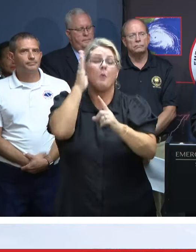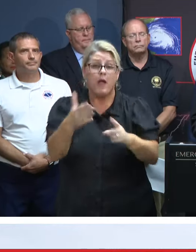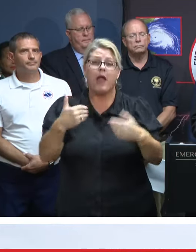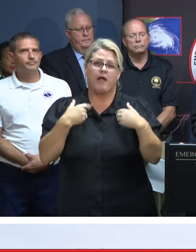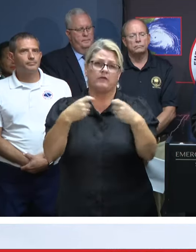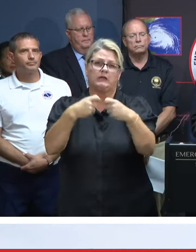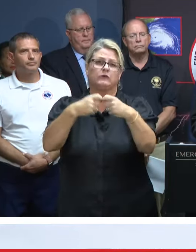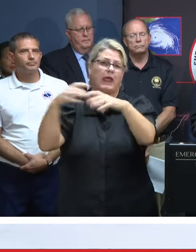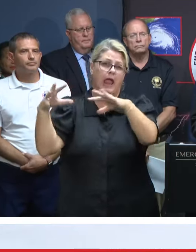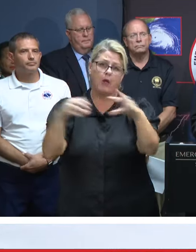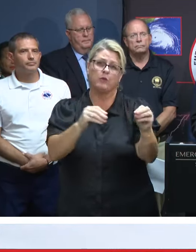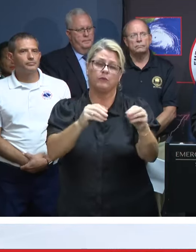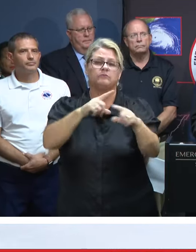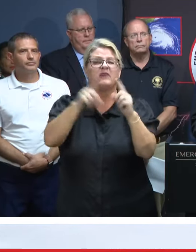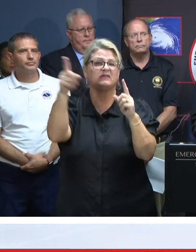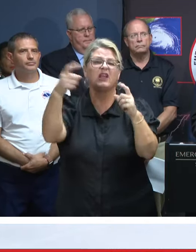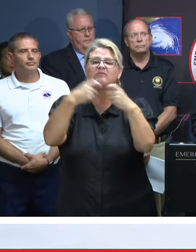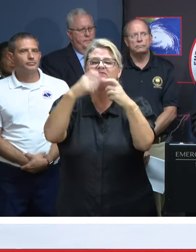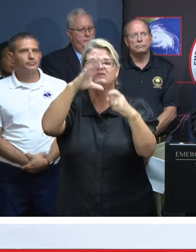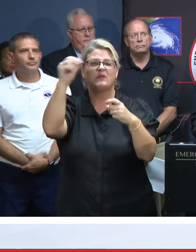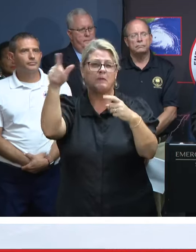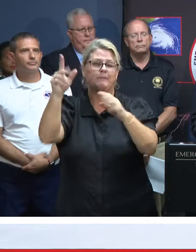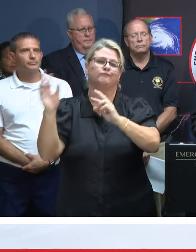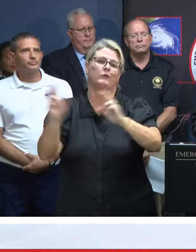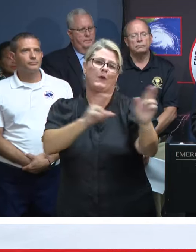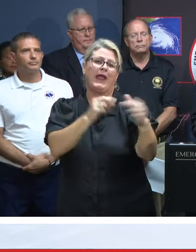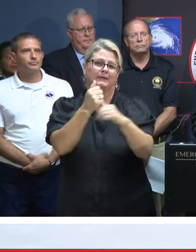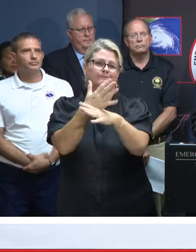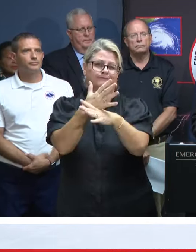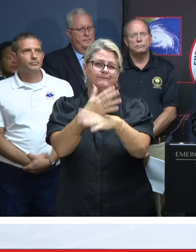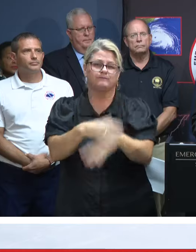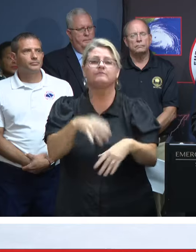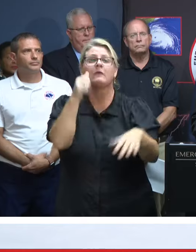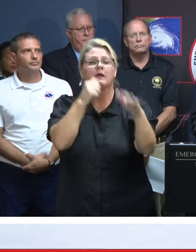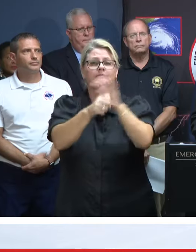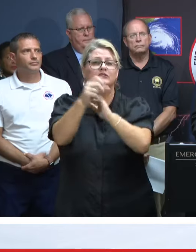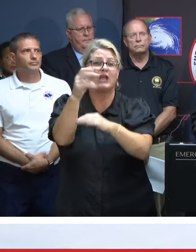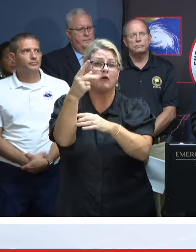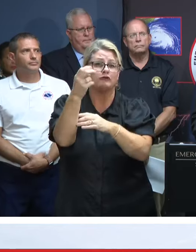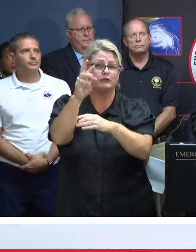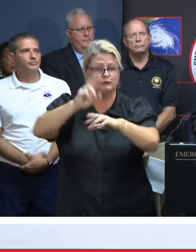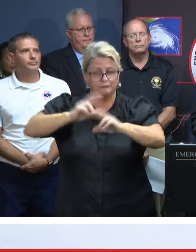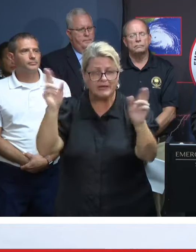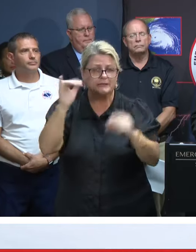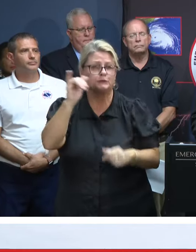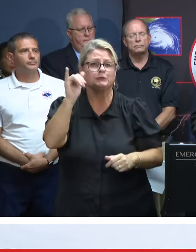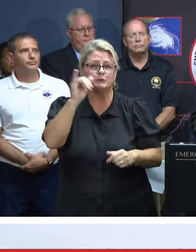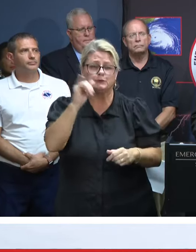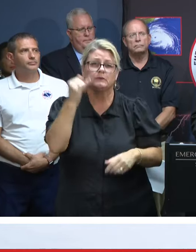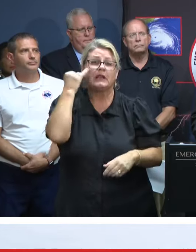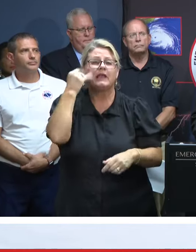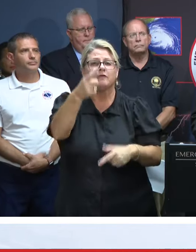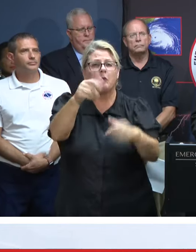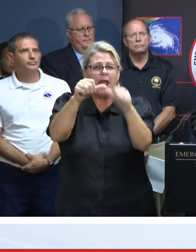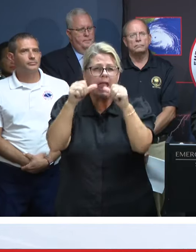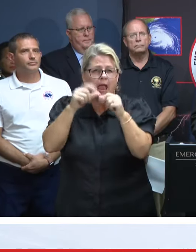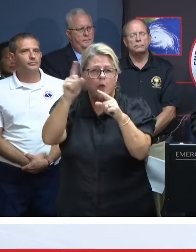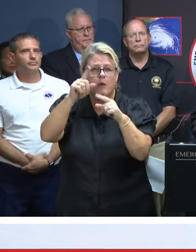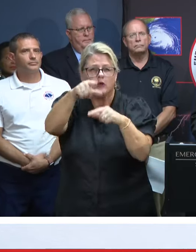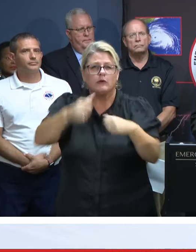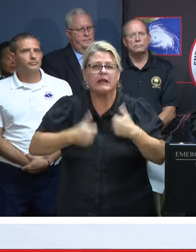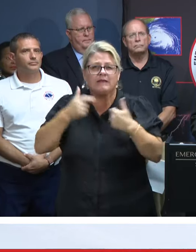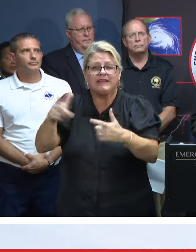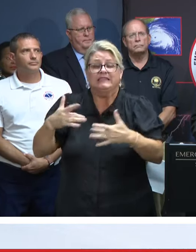outages, but the power companies are ready for that. We're getting the shelters ready. If you're in a low-lying area that usually